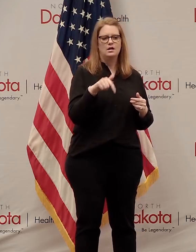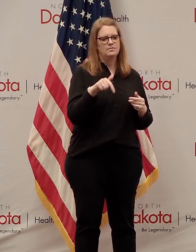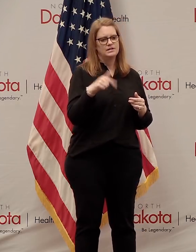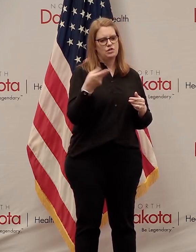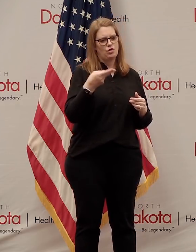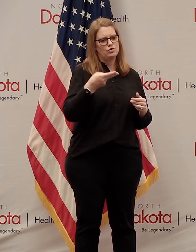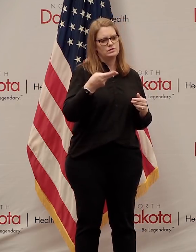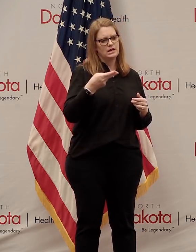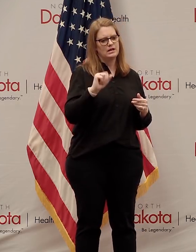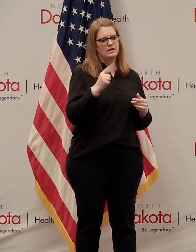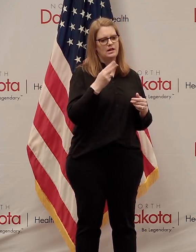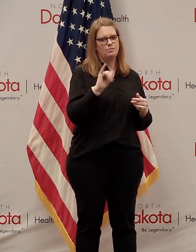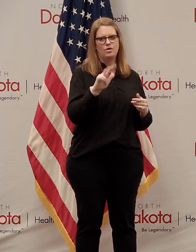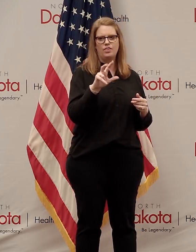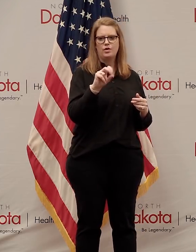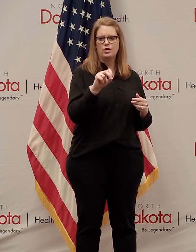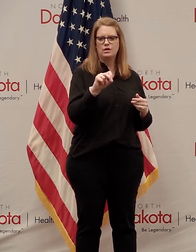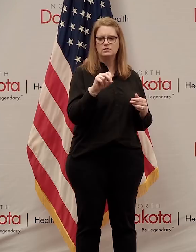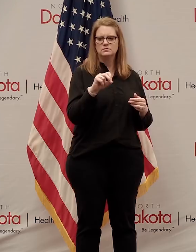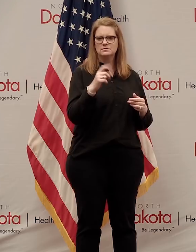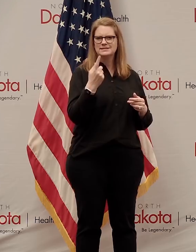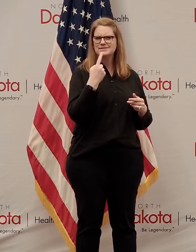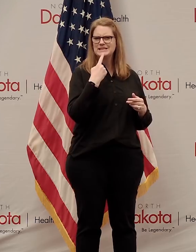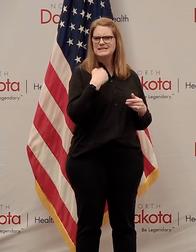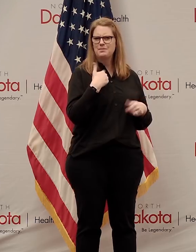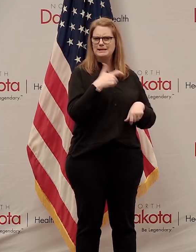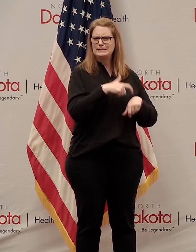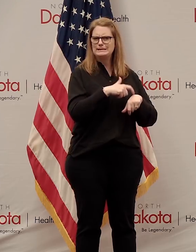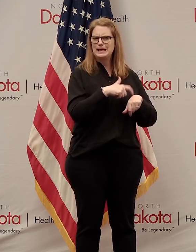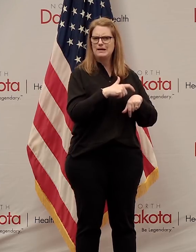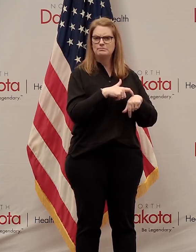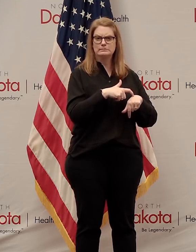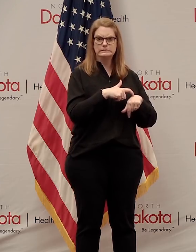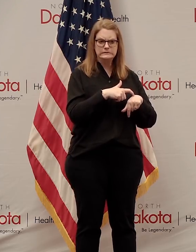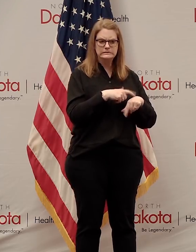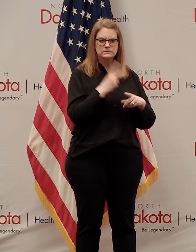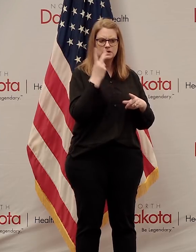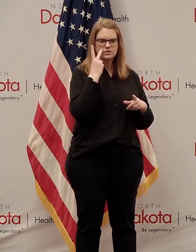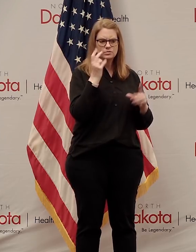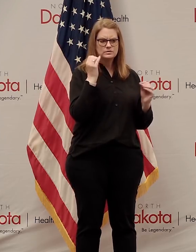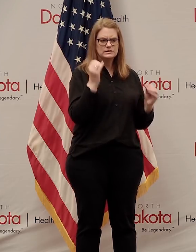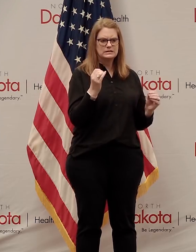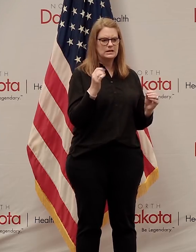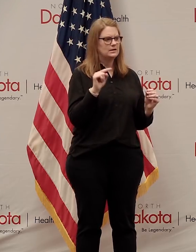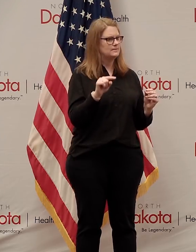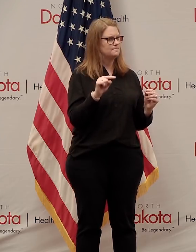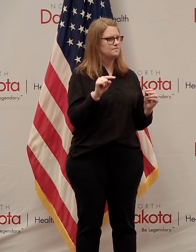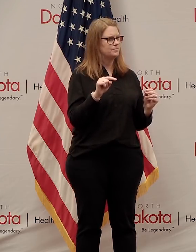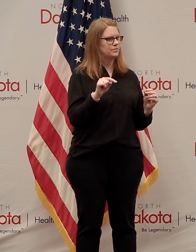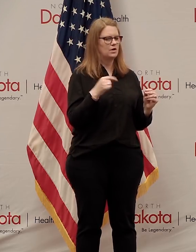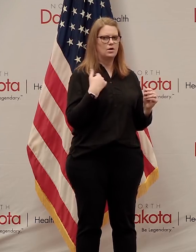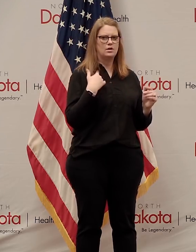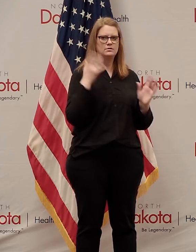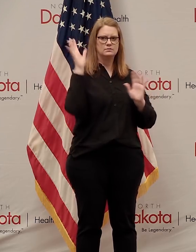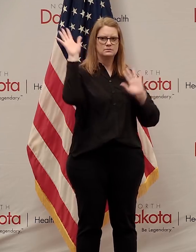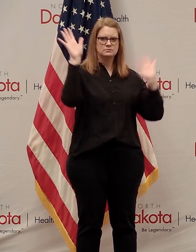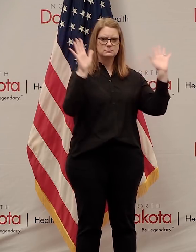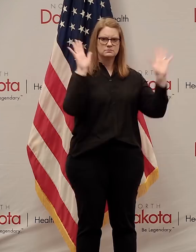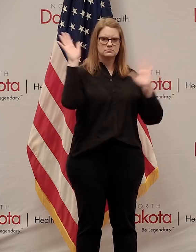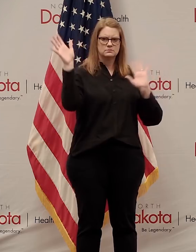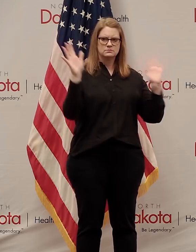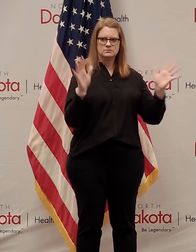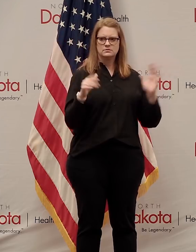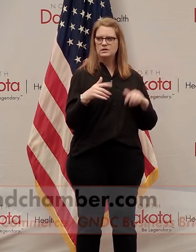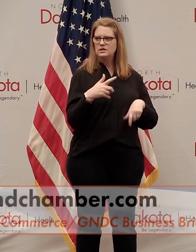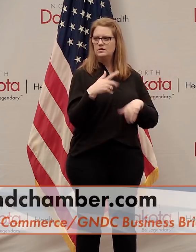And someone will have to shoot me the time for when that is because I don't see that here or give me hand signals. You can